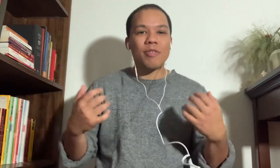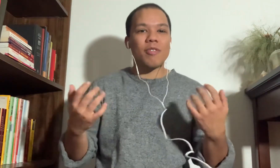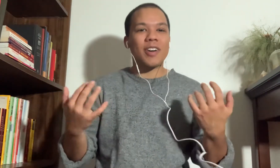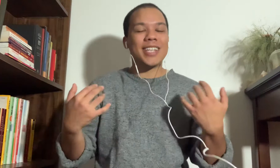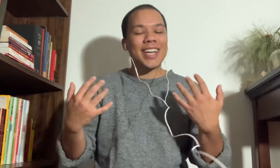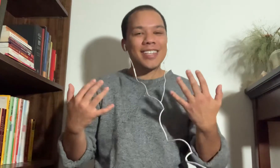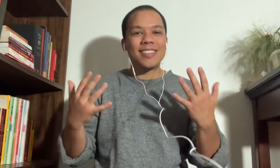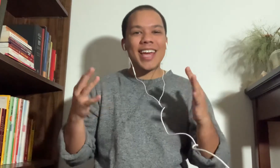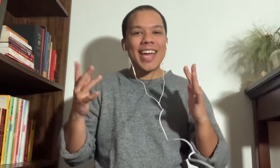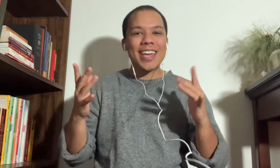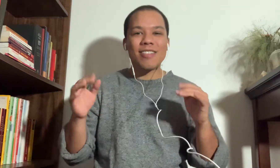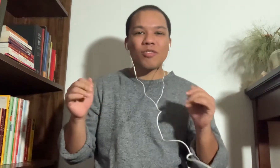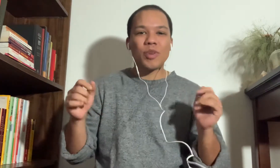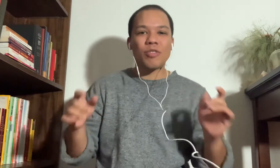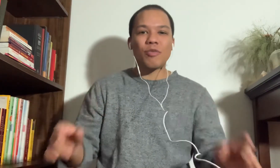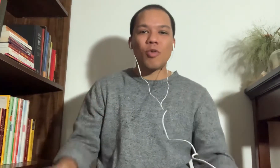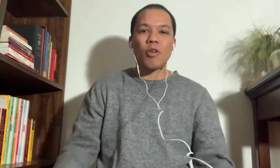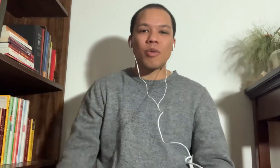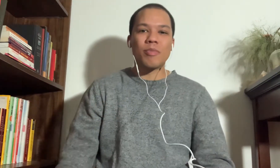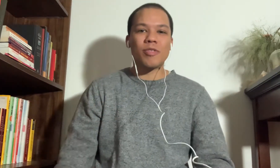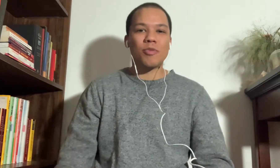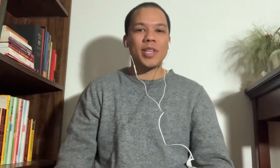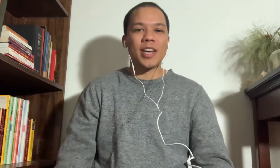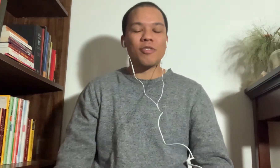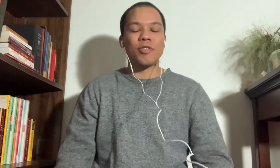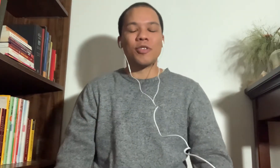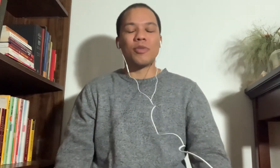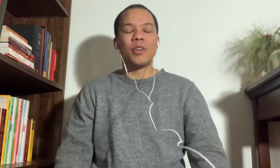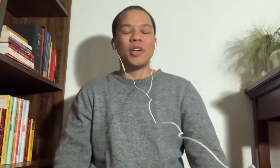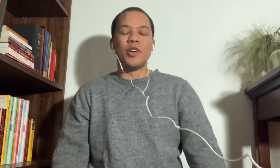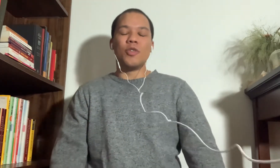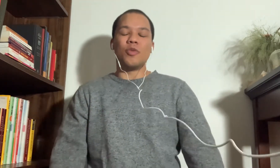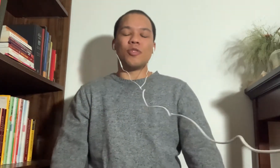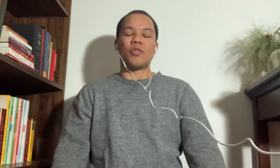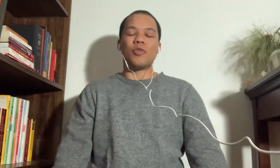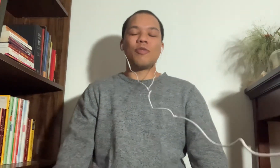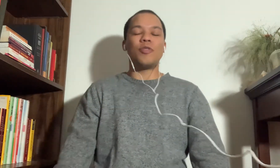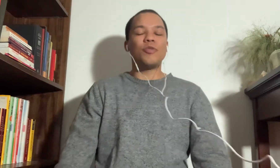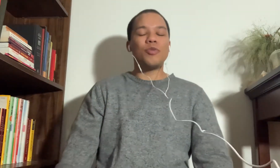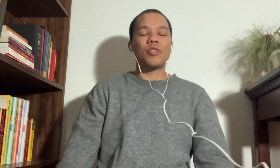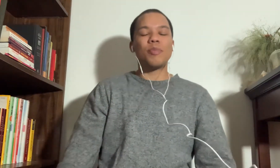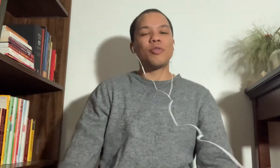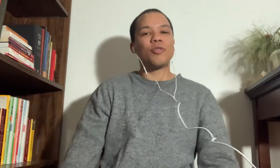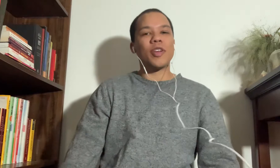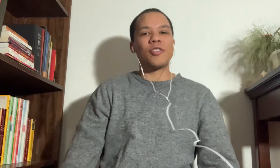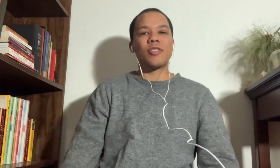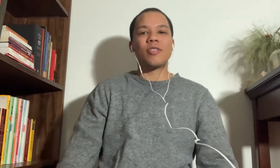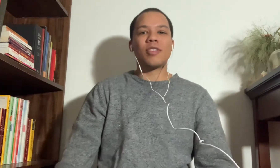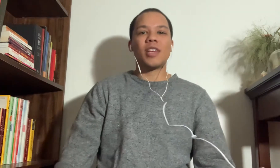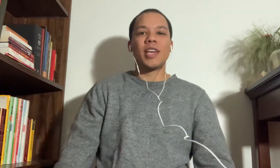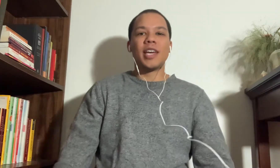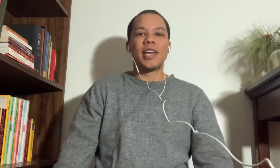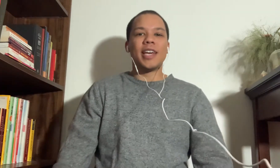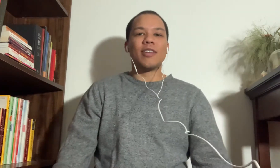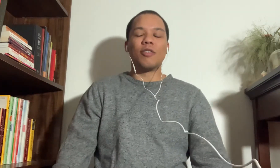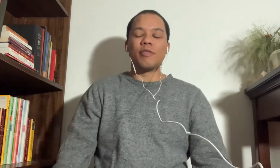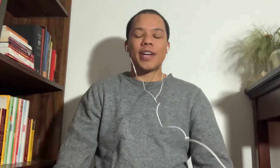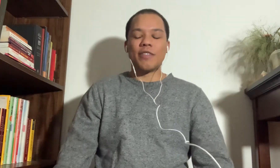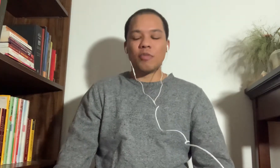If you've got tight hands, wrists, and forearms, this will be nice for you. We'll just do a few simple stretches and I'll invite everybody